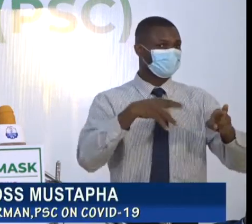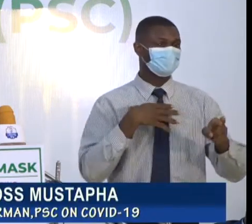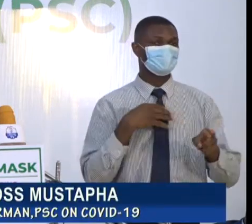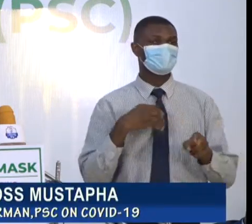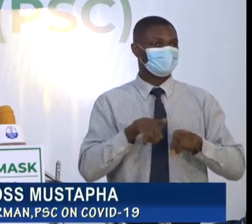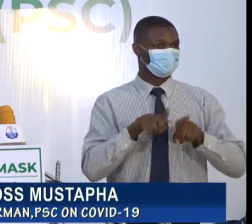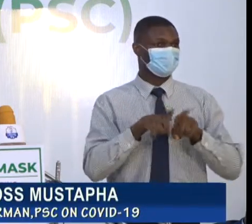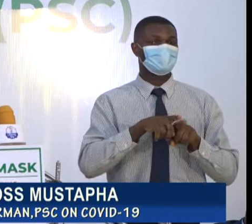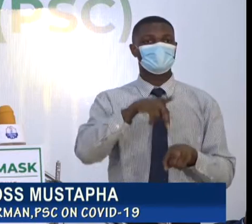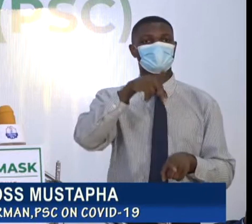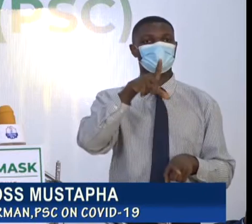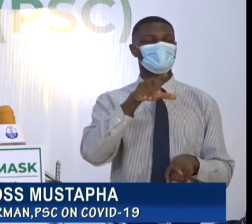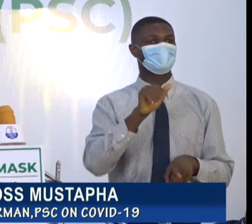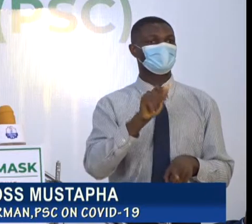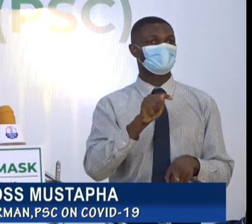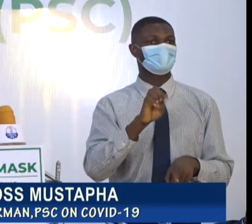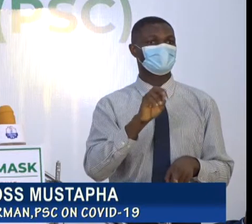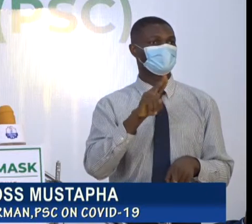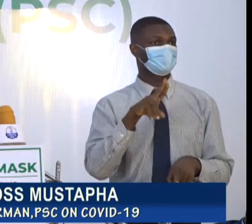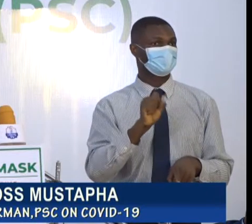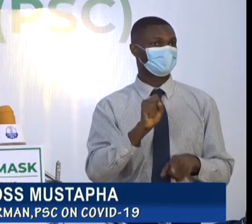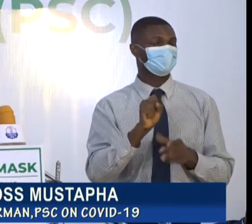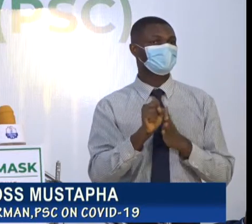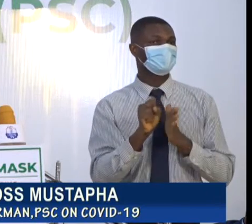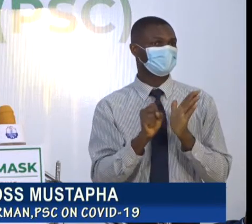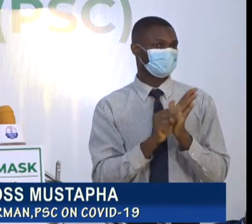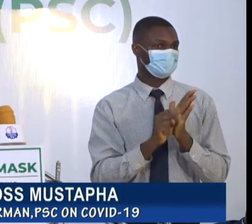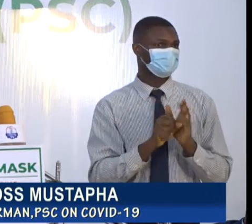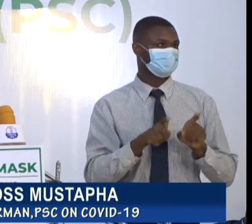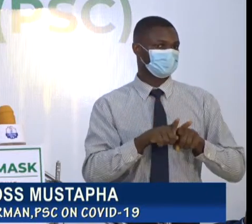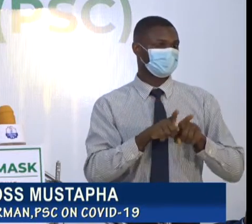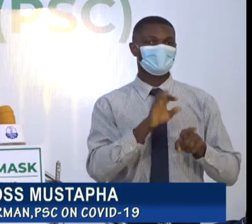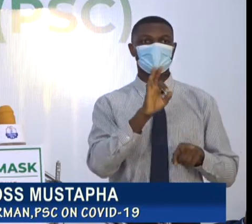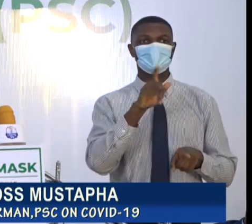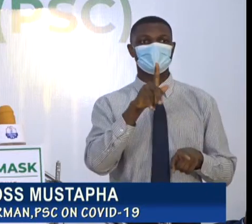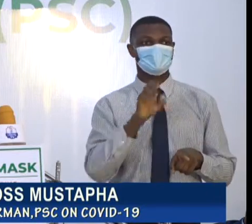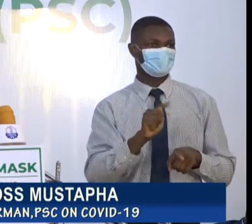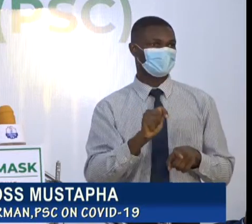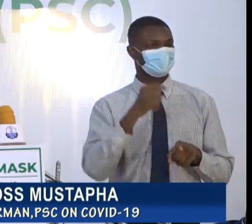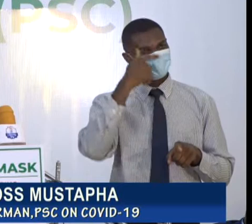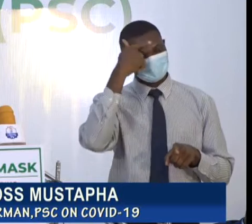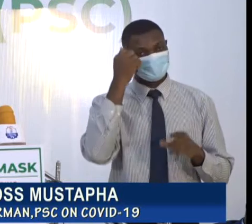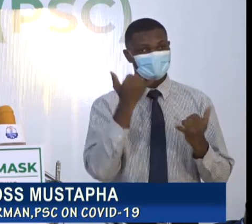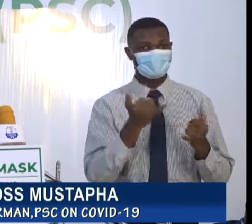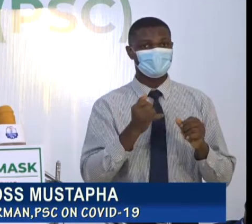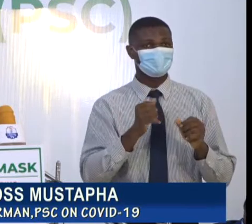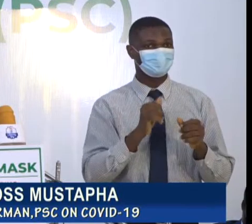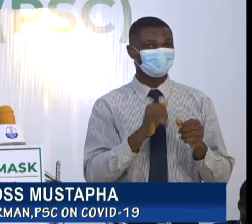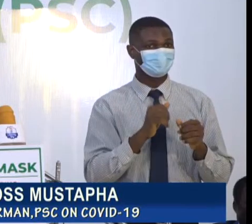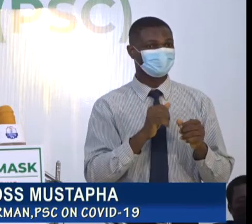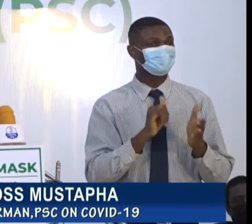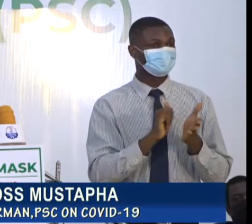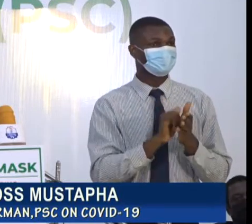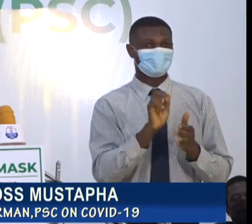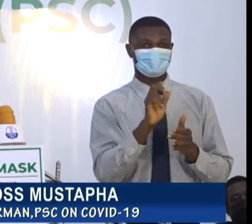along with the Federal Capital Territory. As this variant has made its way into these